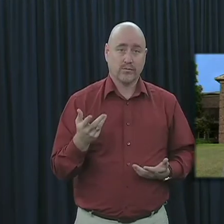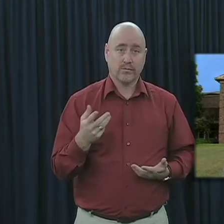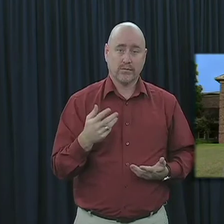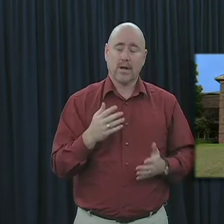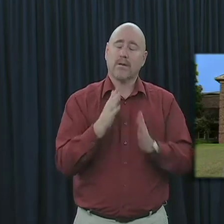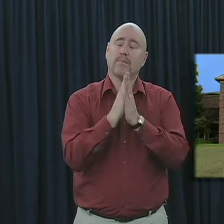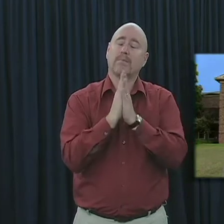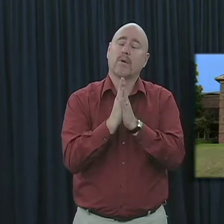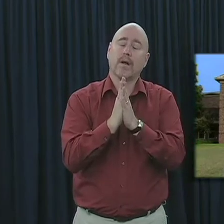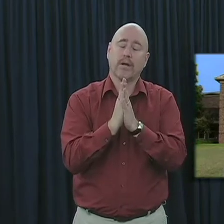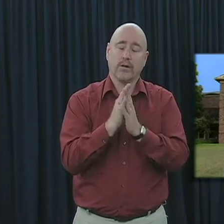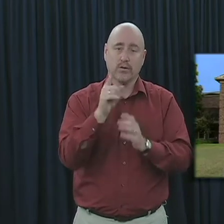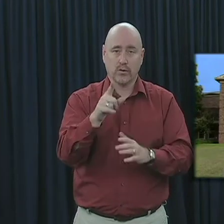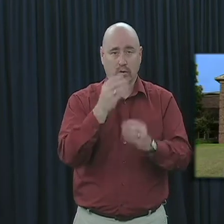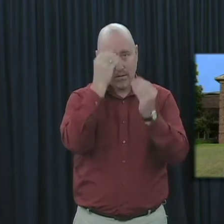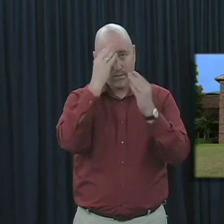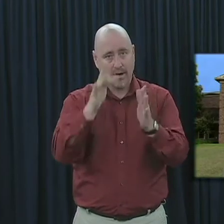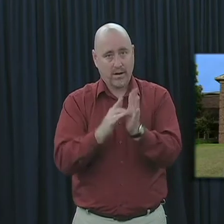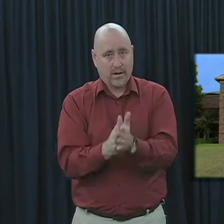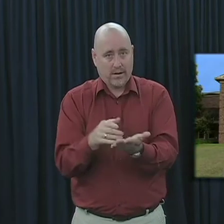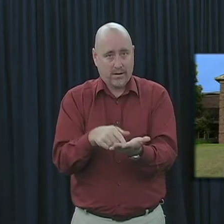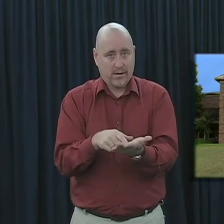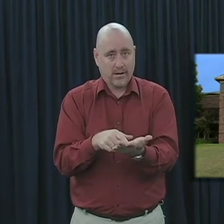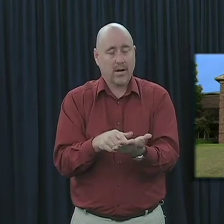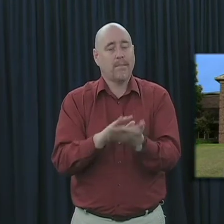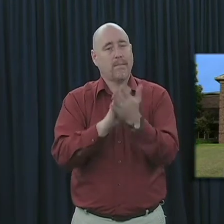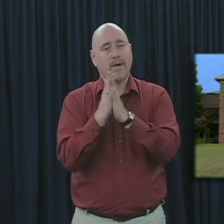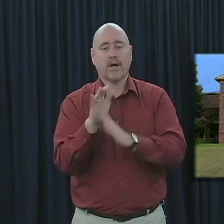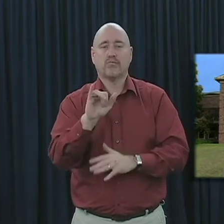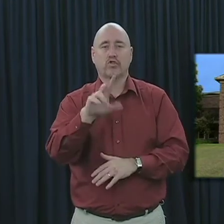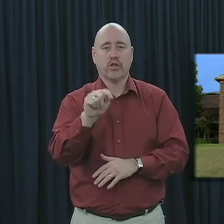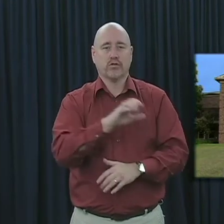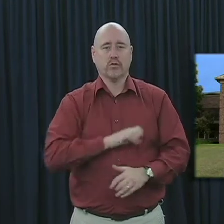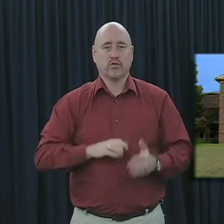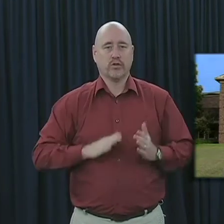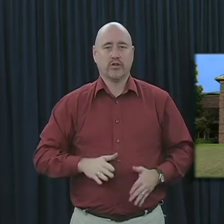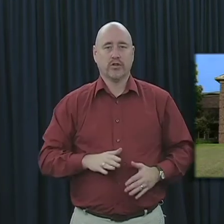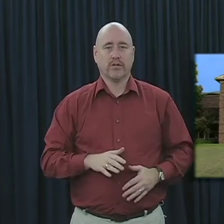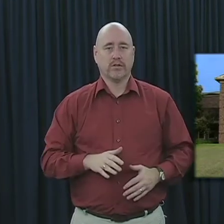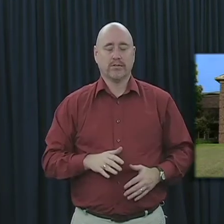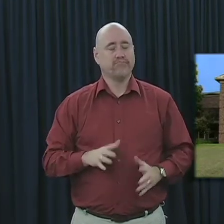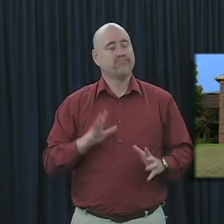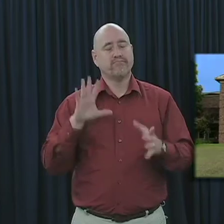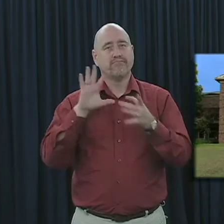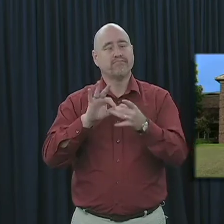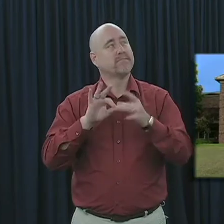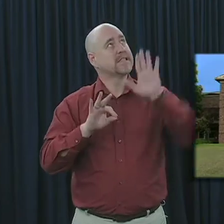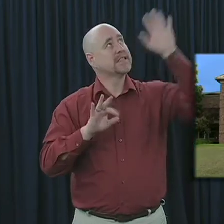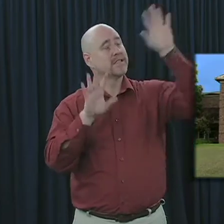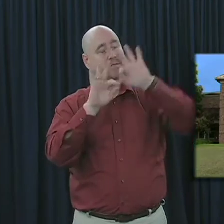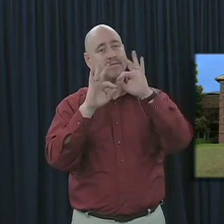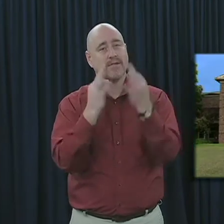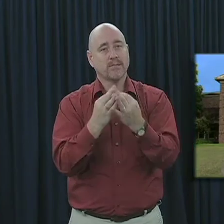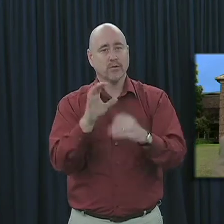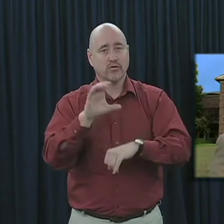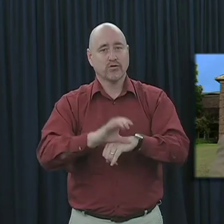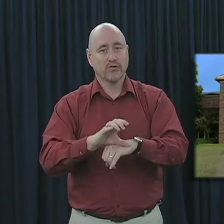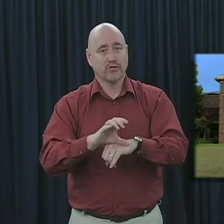I pray that you will obey the truth and become just a Christian, become a part part of God's family, the church.